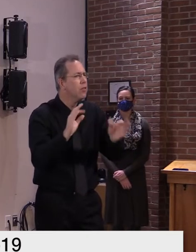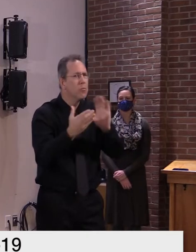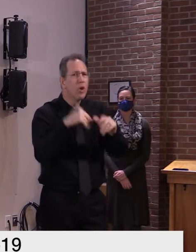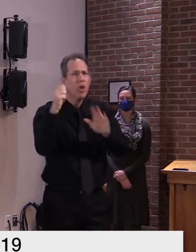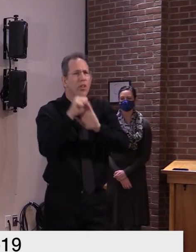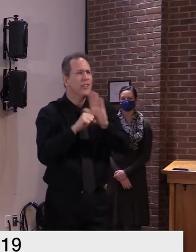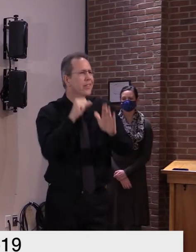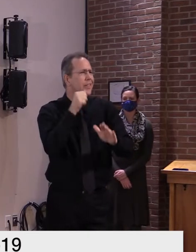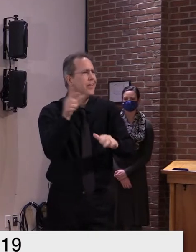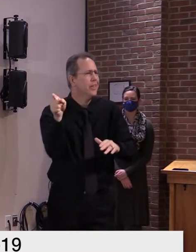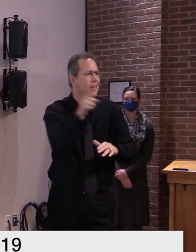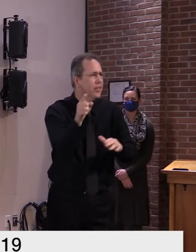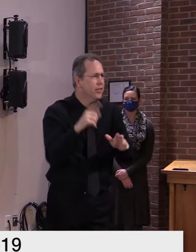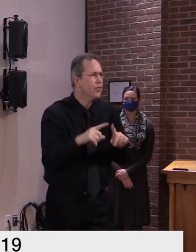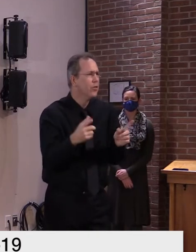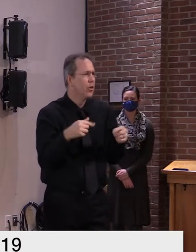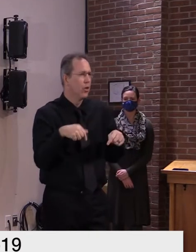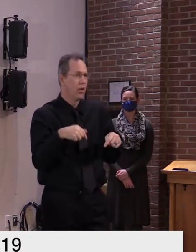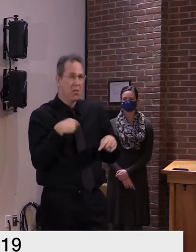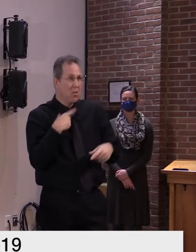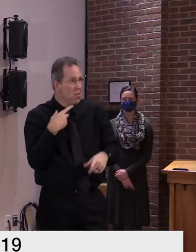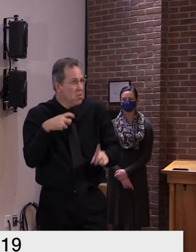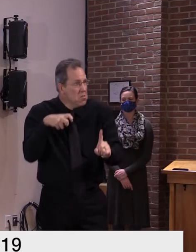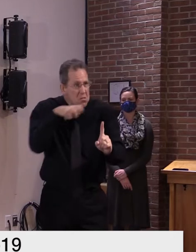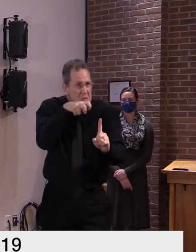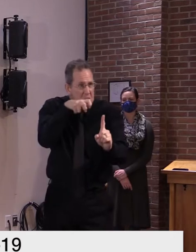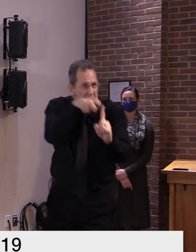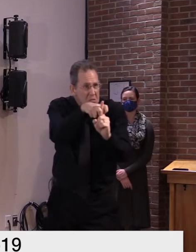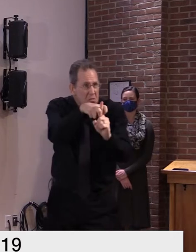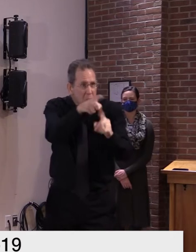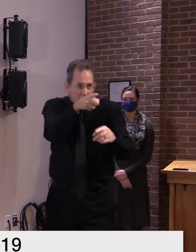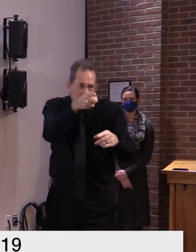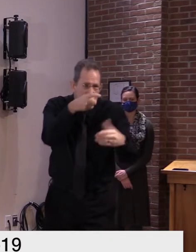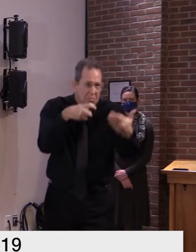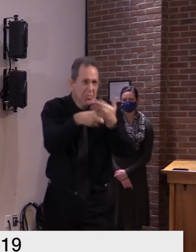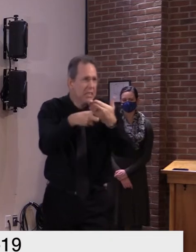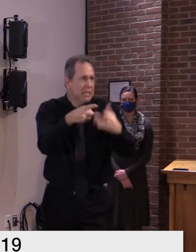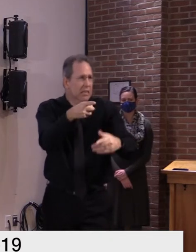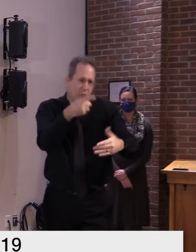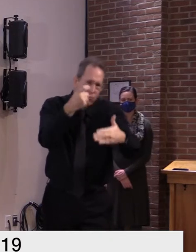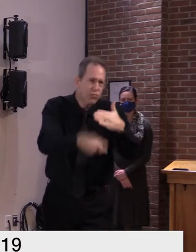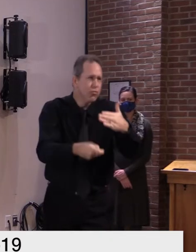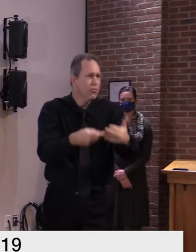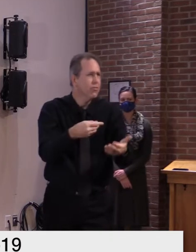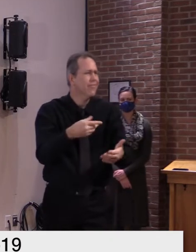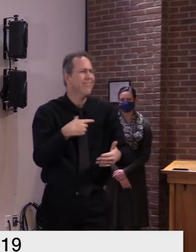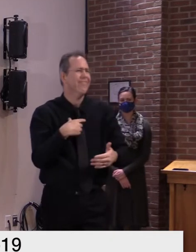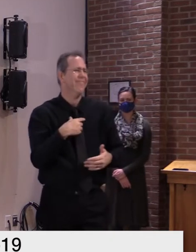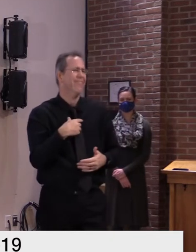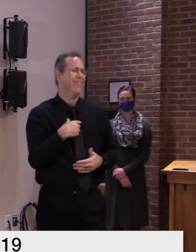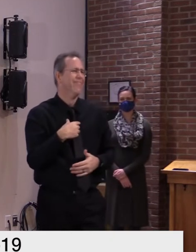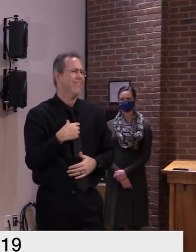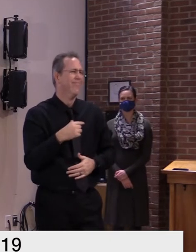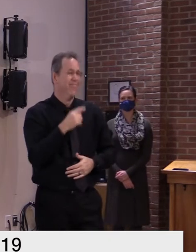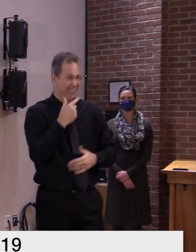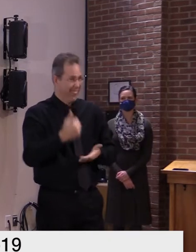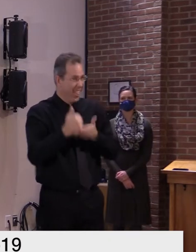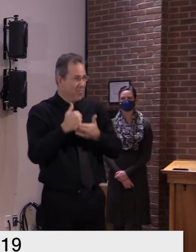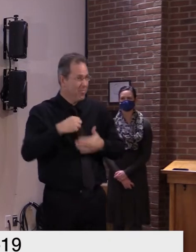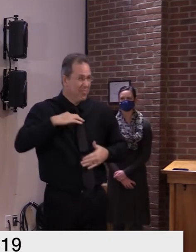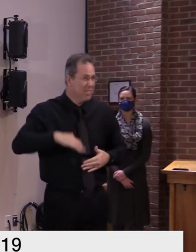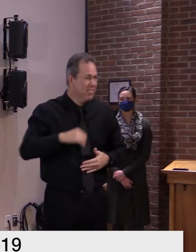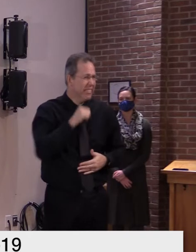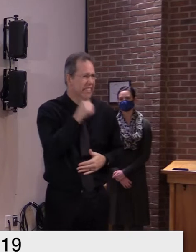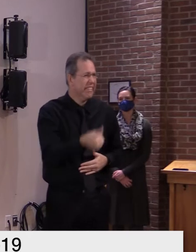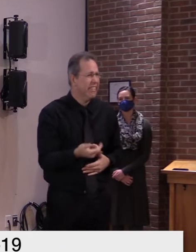uh that that type of uh enforcement mechanism that uh that i don't think is that beneficial so again we're